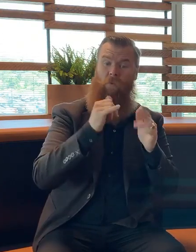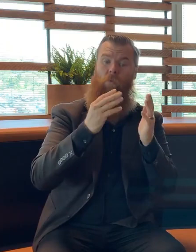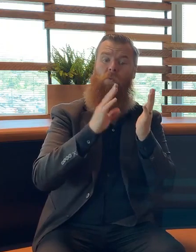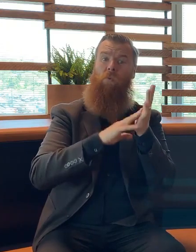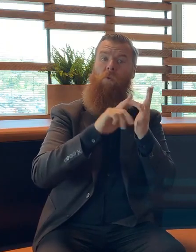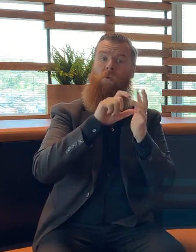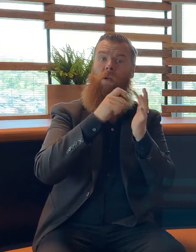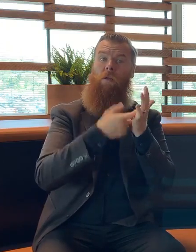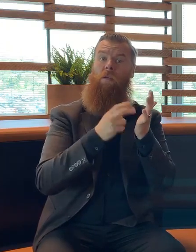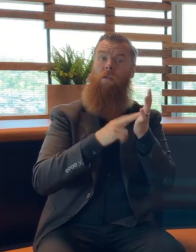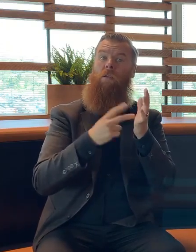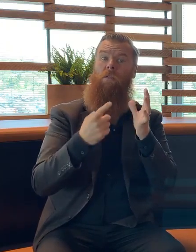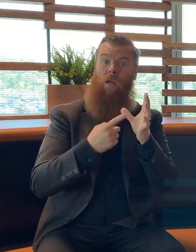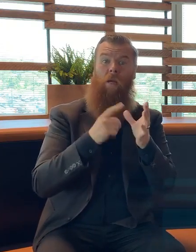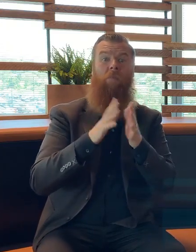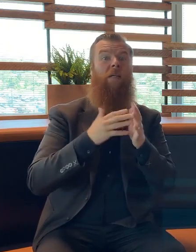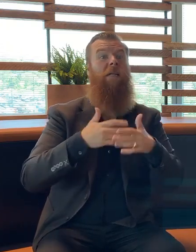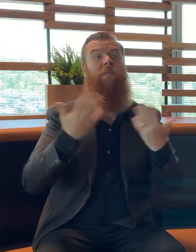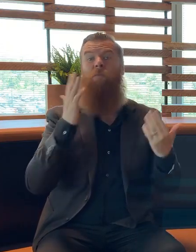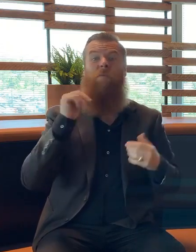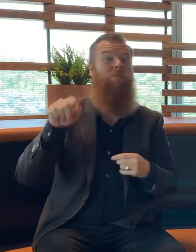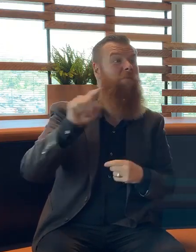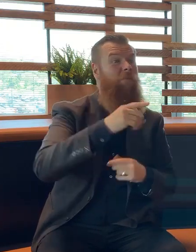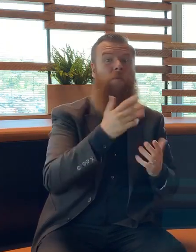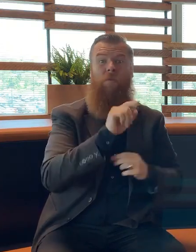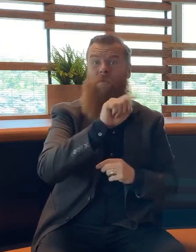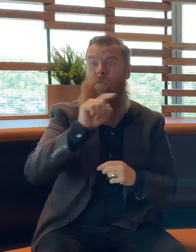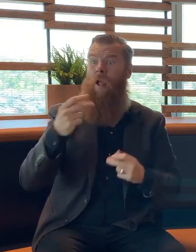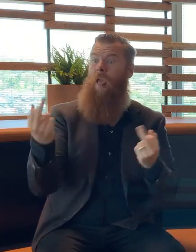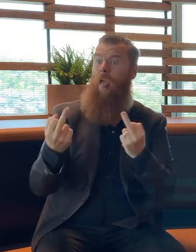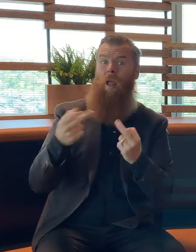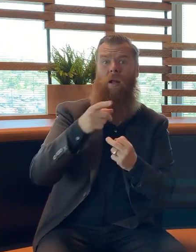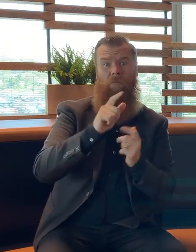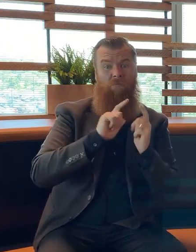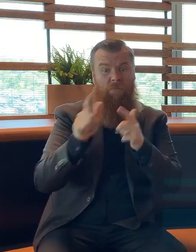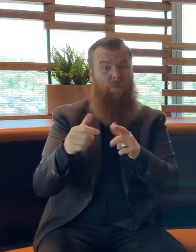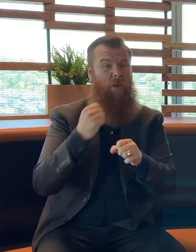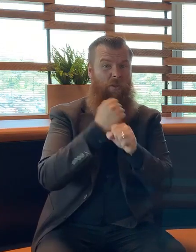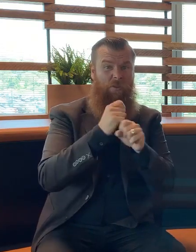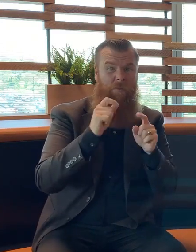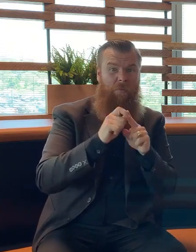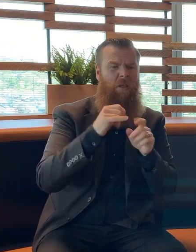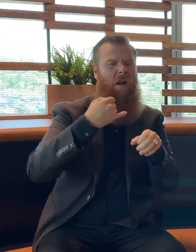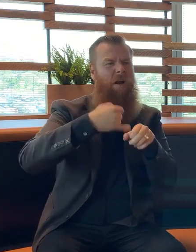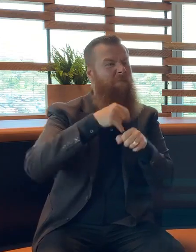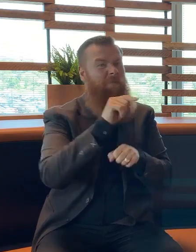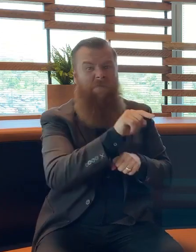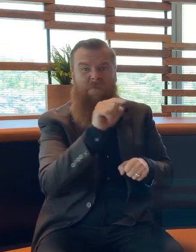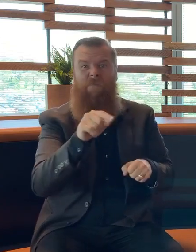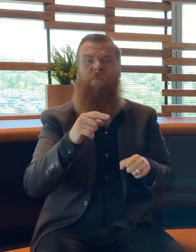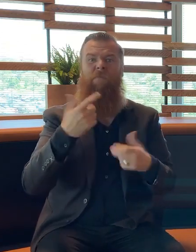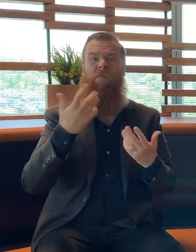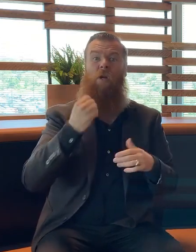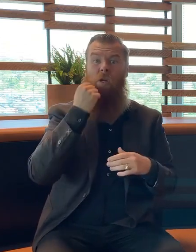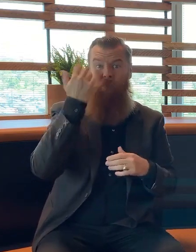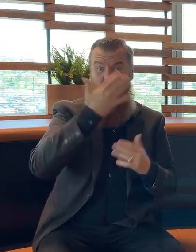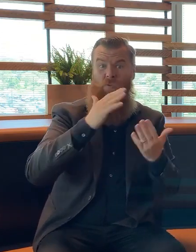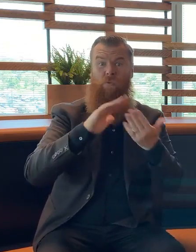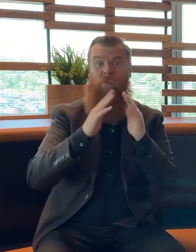are available whether that's a pharmacy, GP surgery, an Aboriginal community controlled